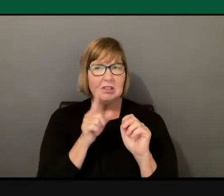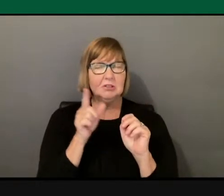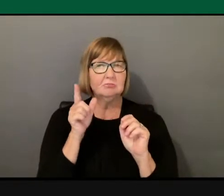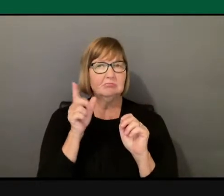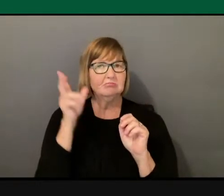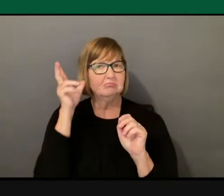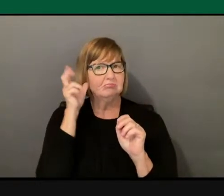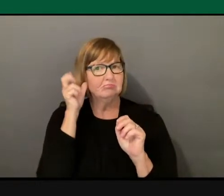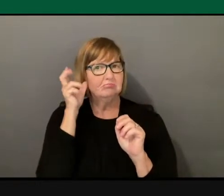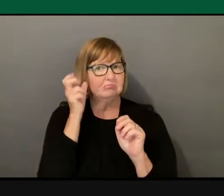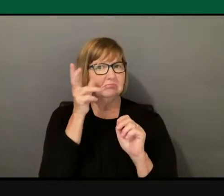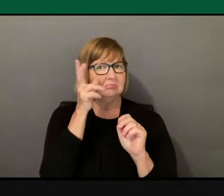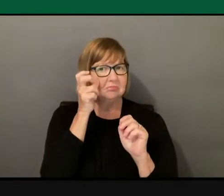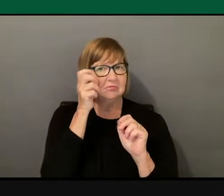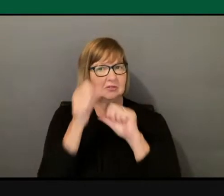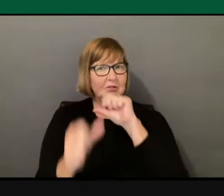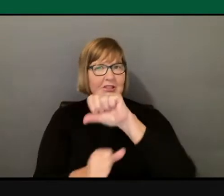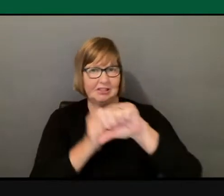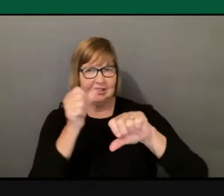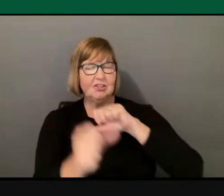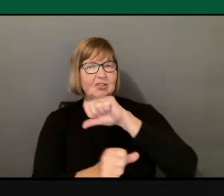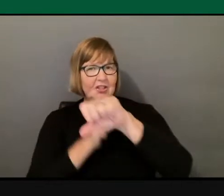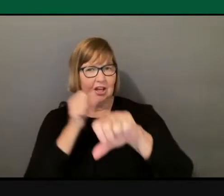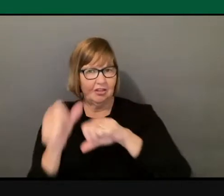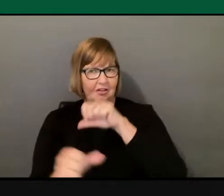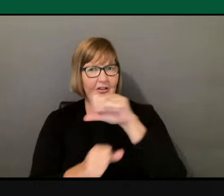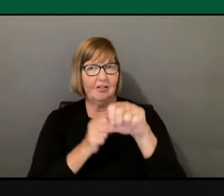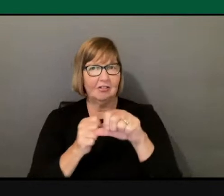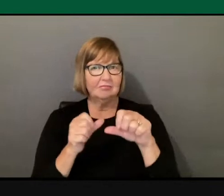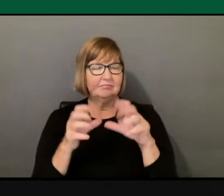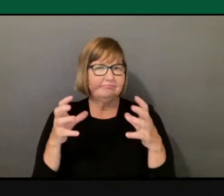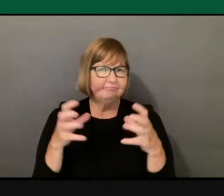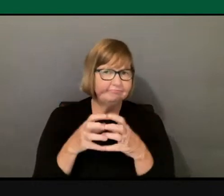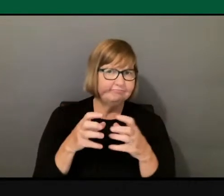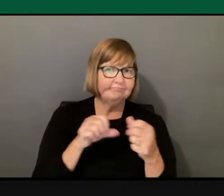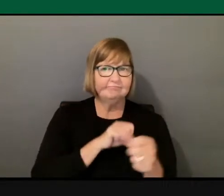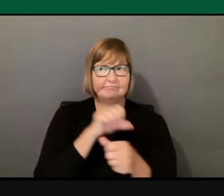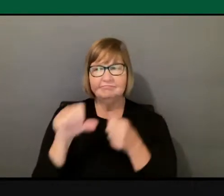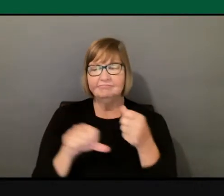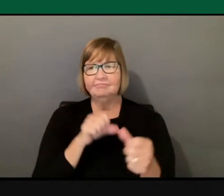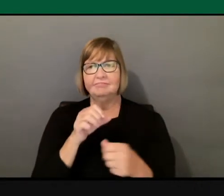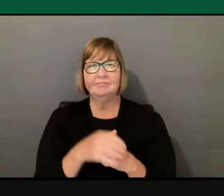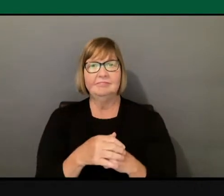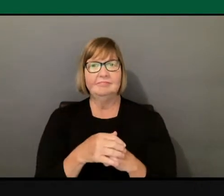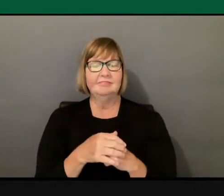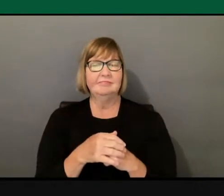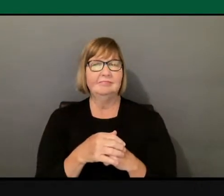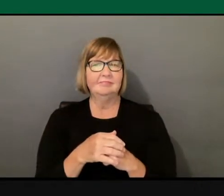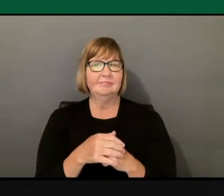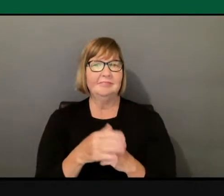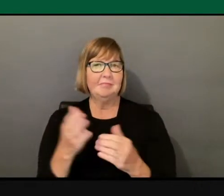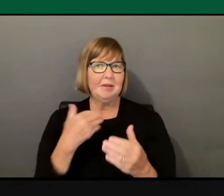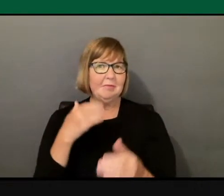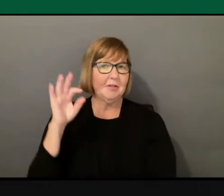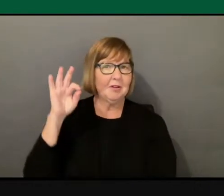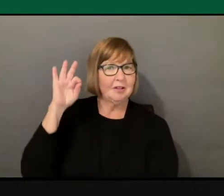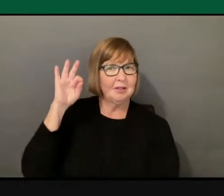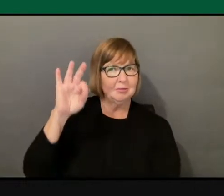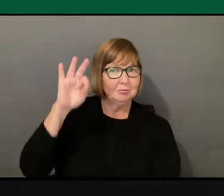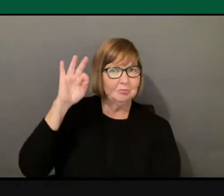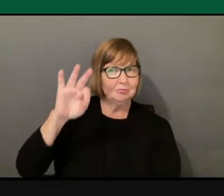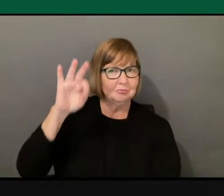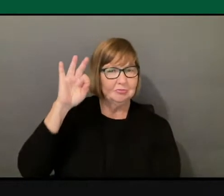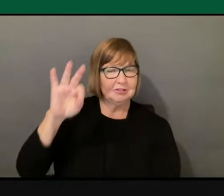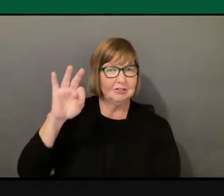other, especially amongst each other. The old idea of preaching to the converted, we should no